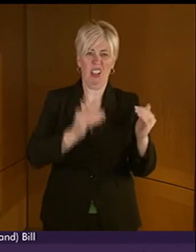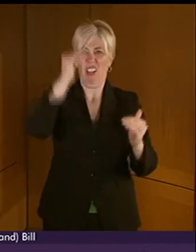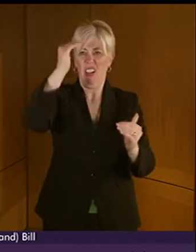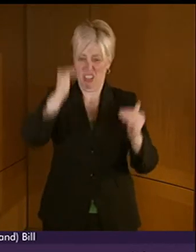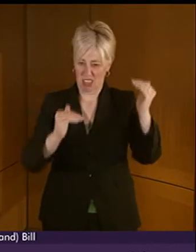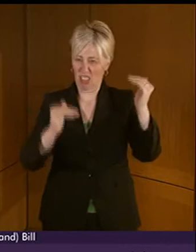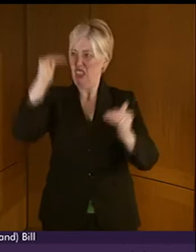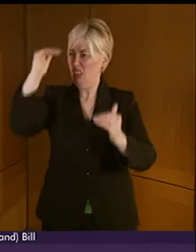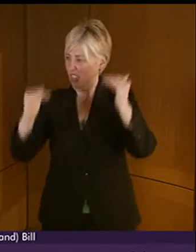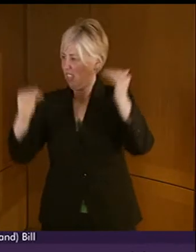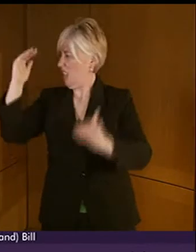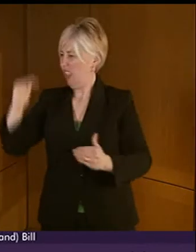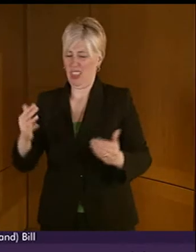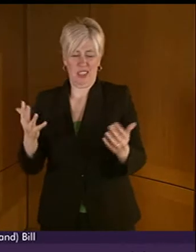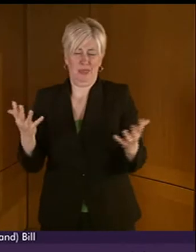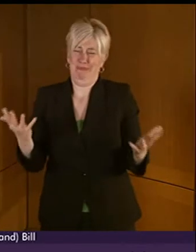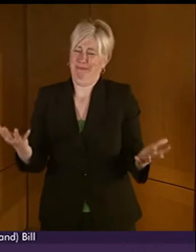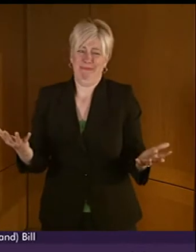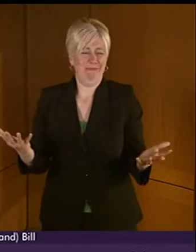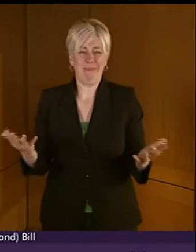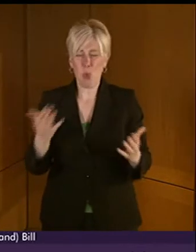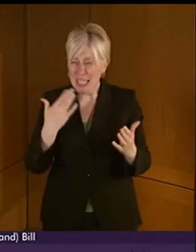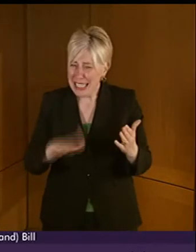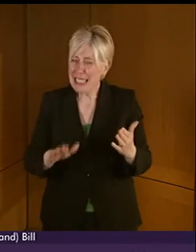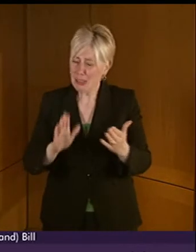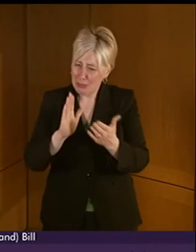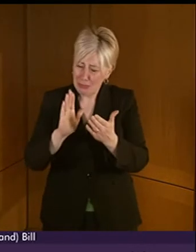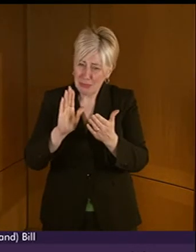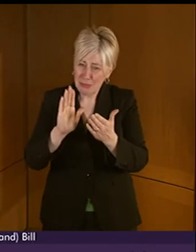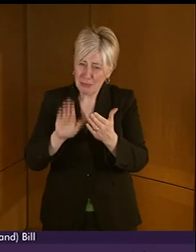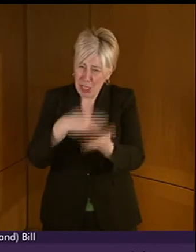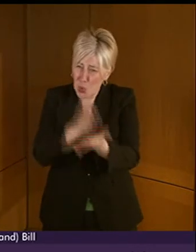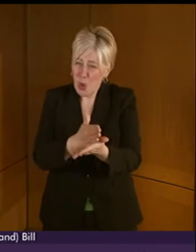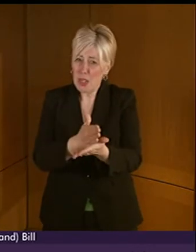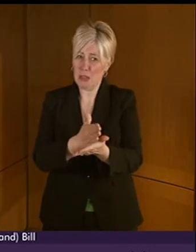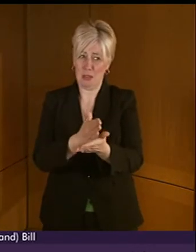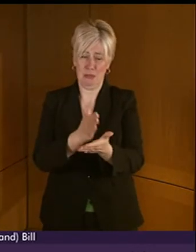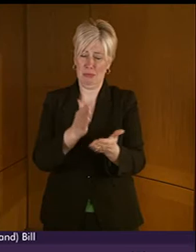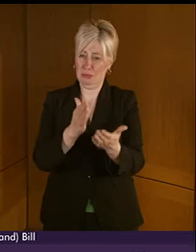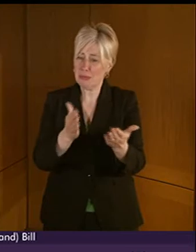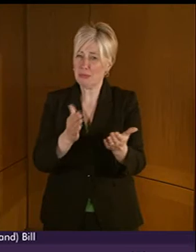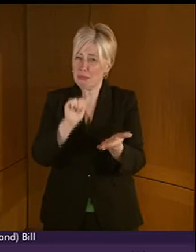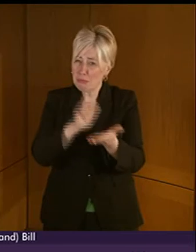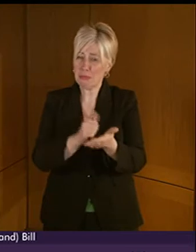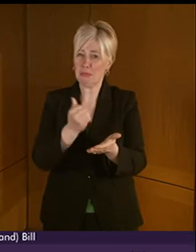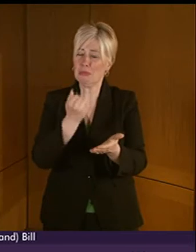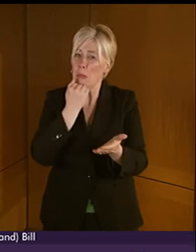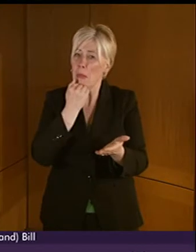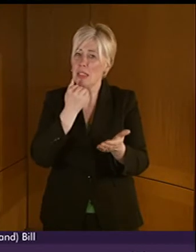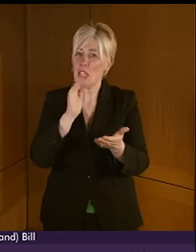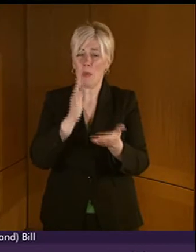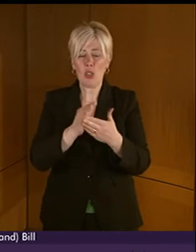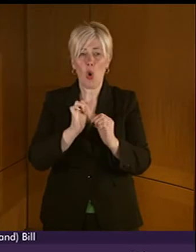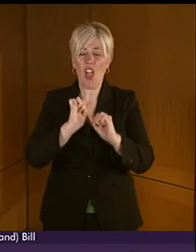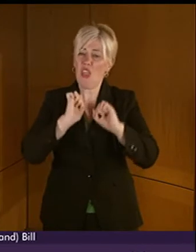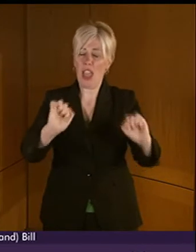than 12,500. So we need to make sure that those people are, their language is protected